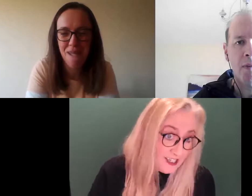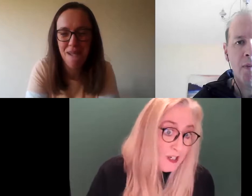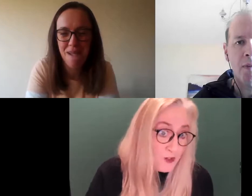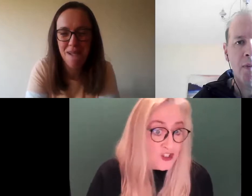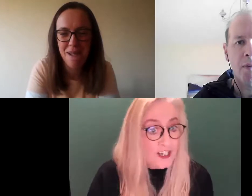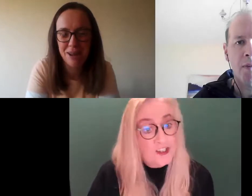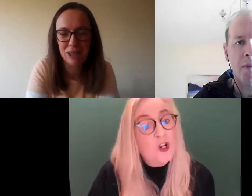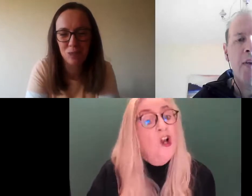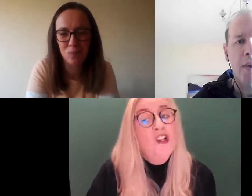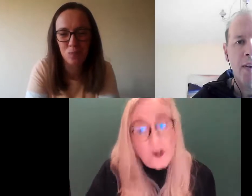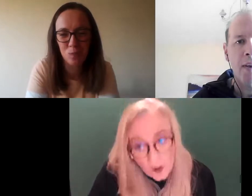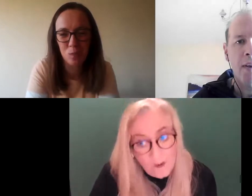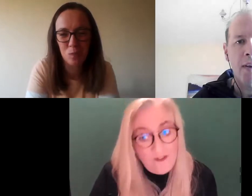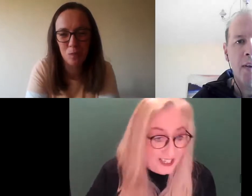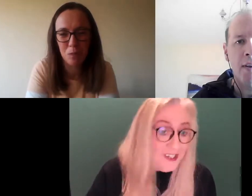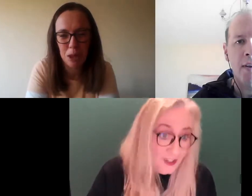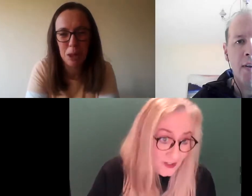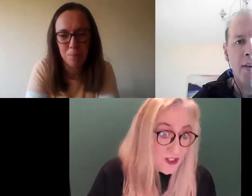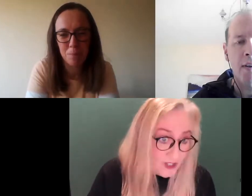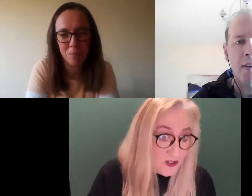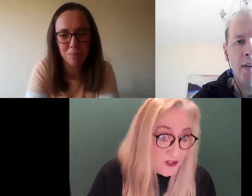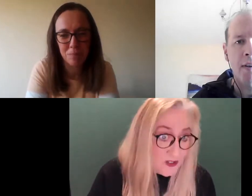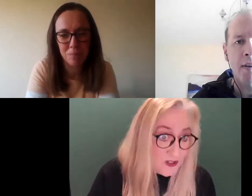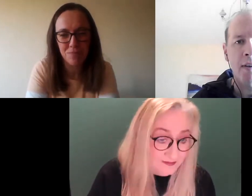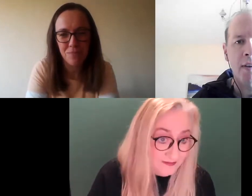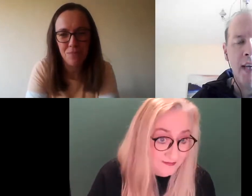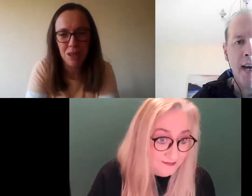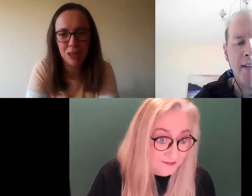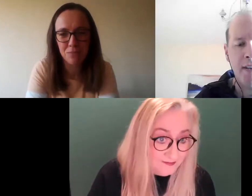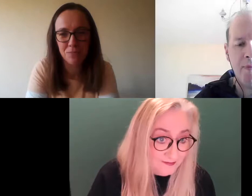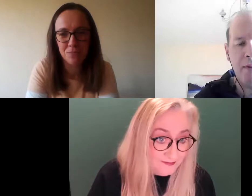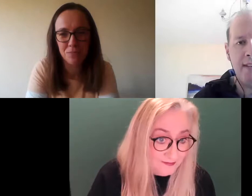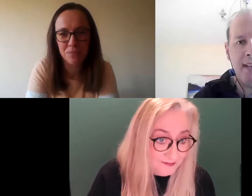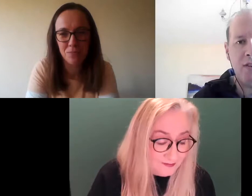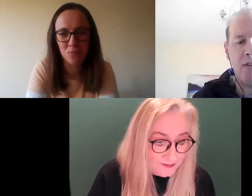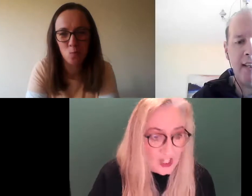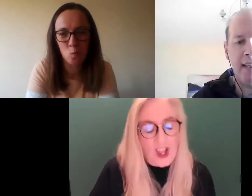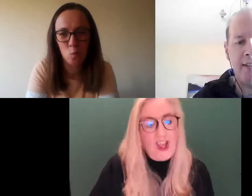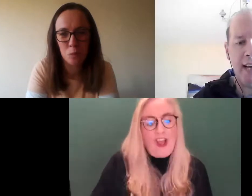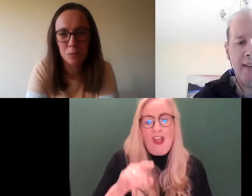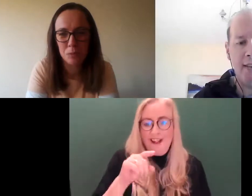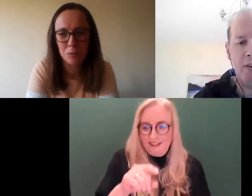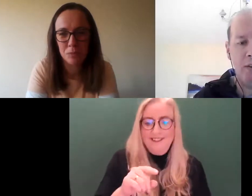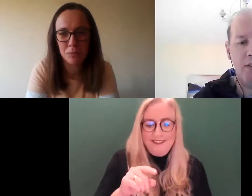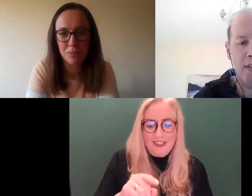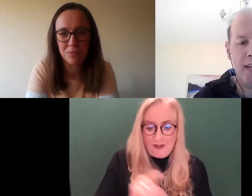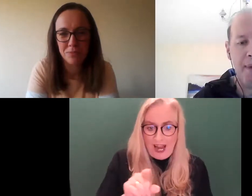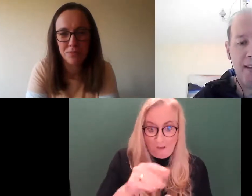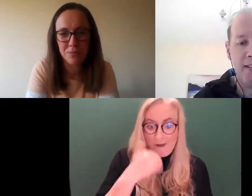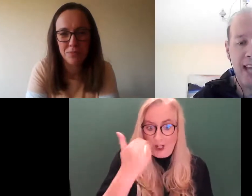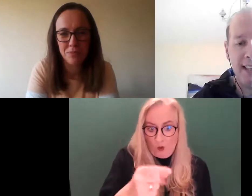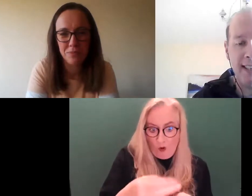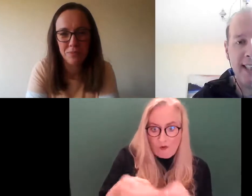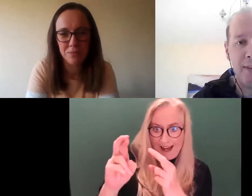I had to say, I appreciate it. So, hopefully, the others will do the same. Yeah, and it's by raising issues like this that, you know, those